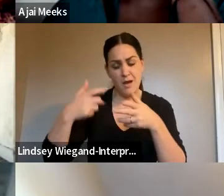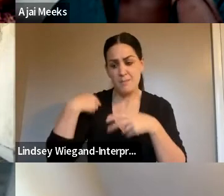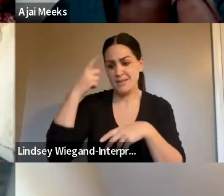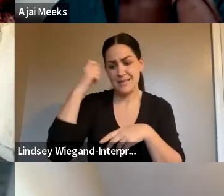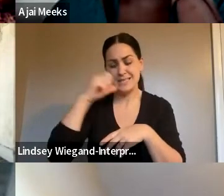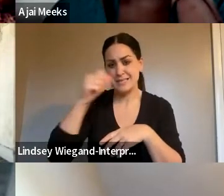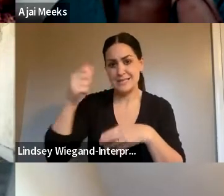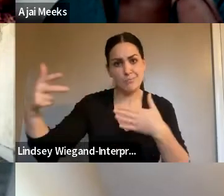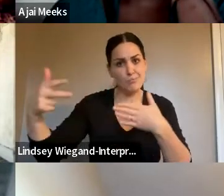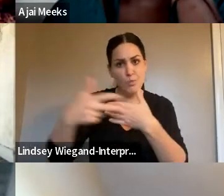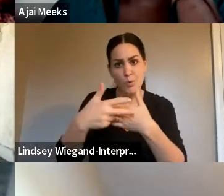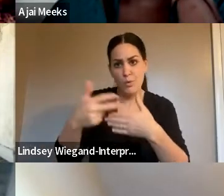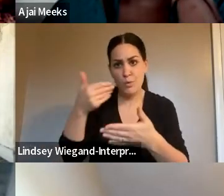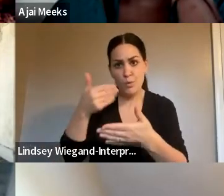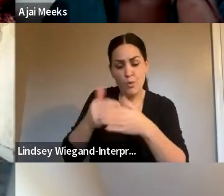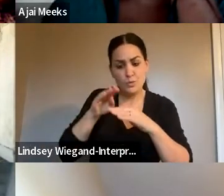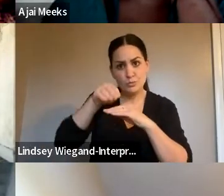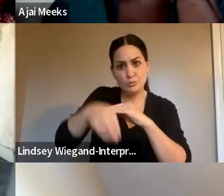And this was in the second lane.